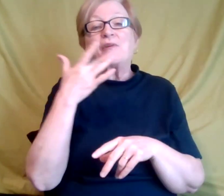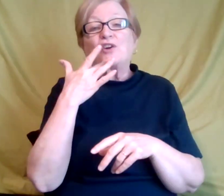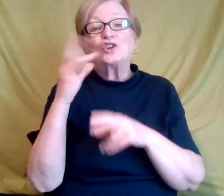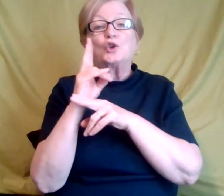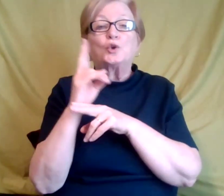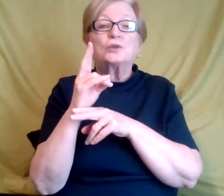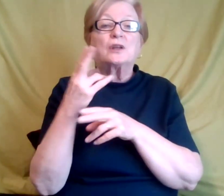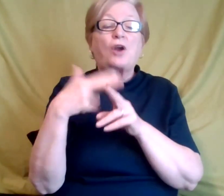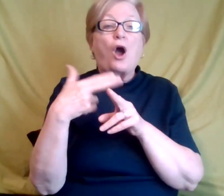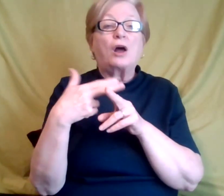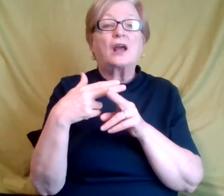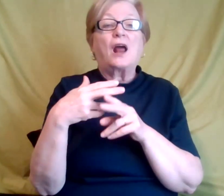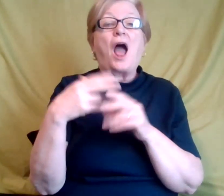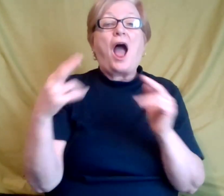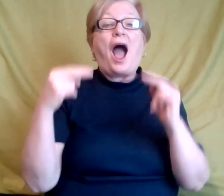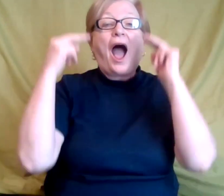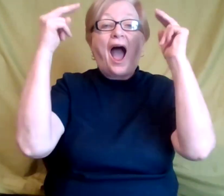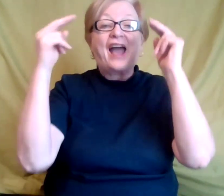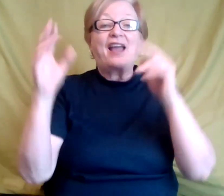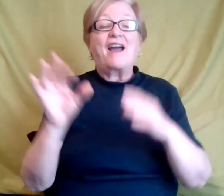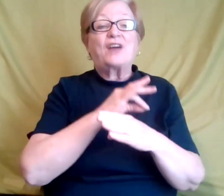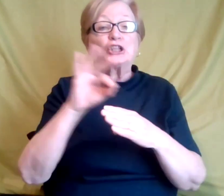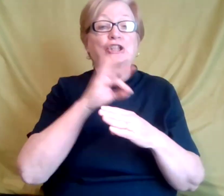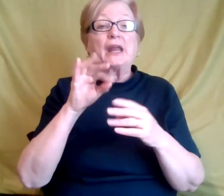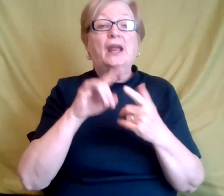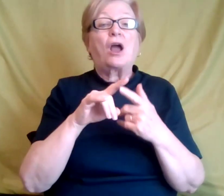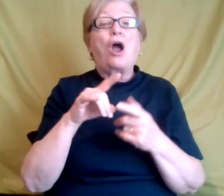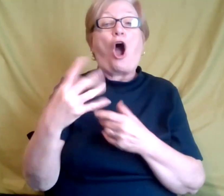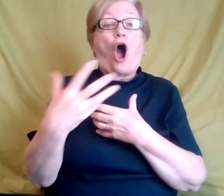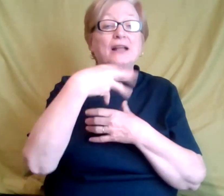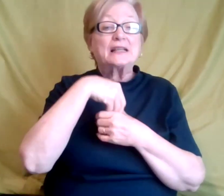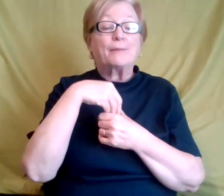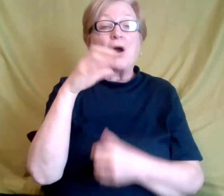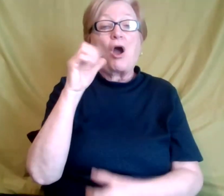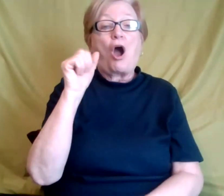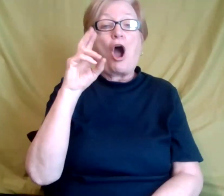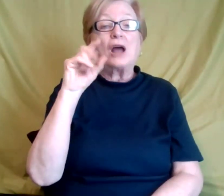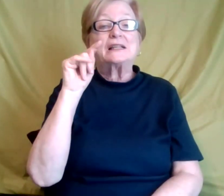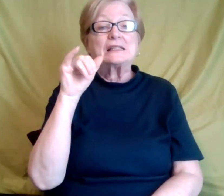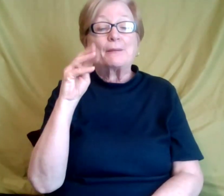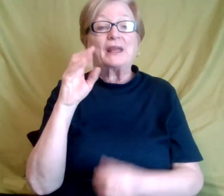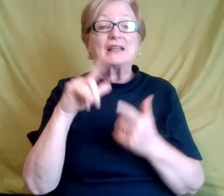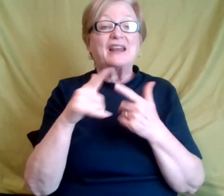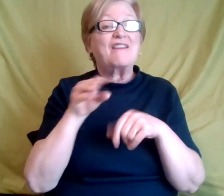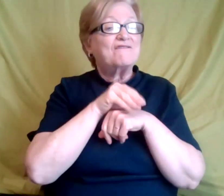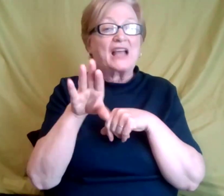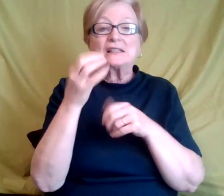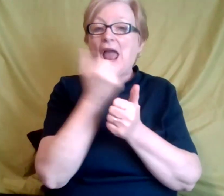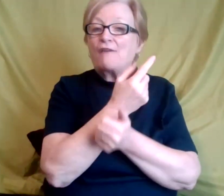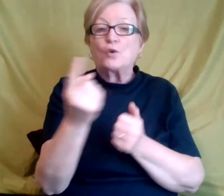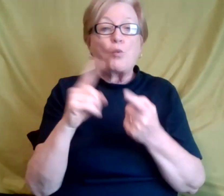is called high functioning autism. And because autism affects everyone differently